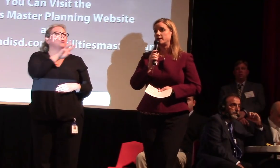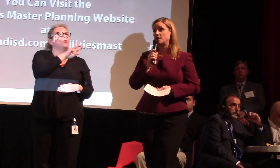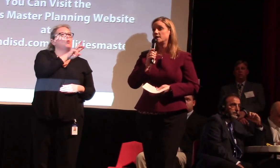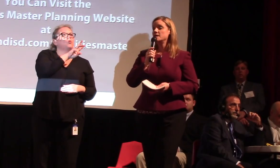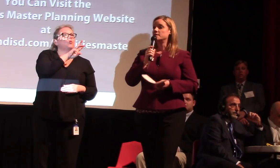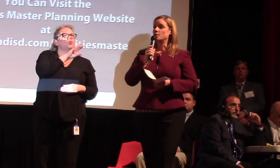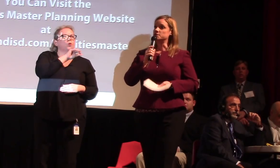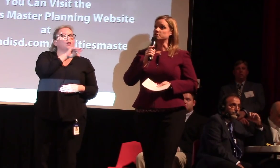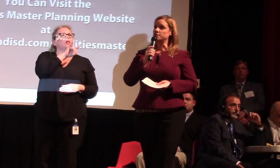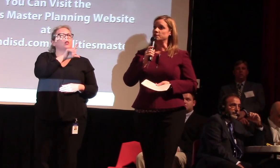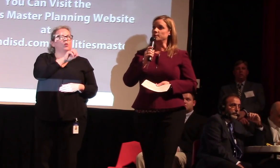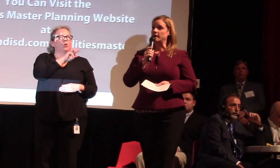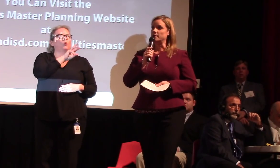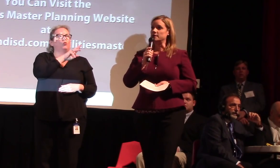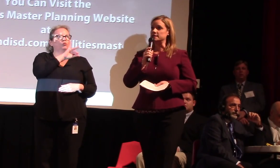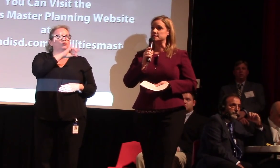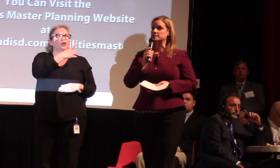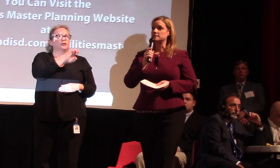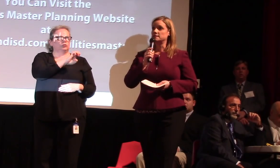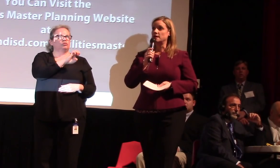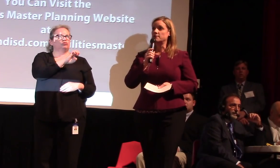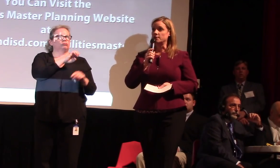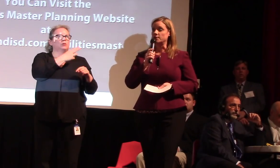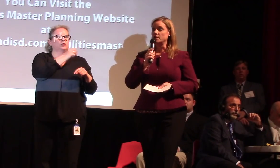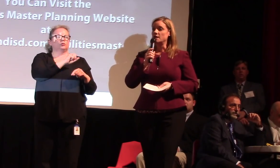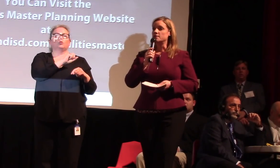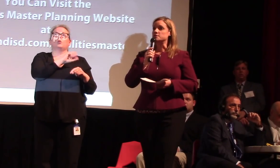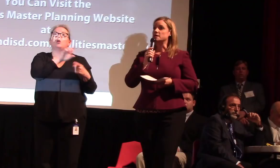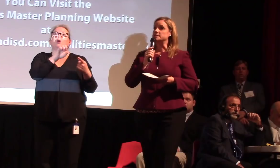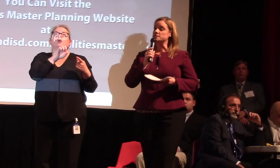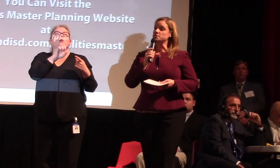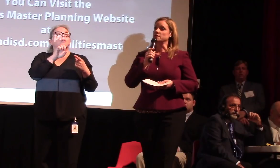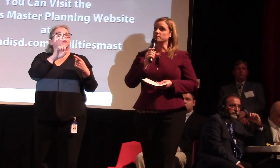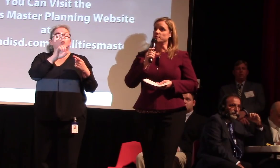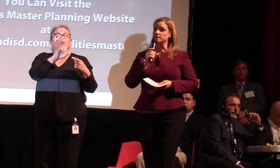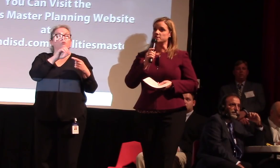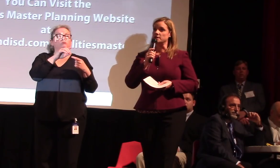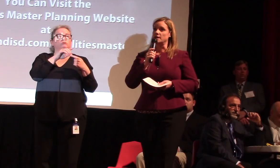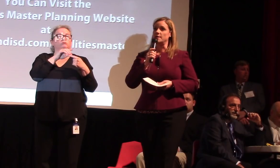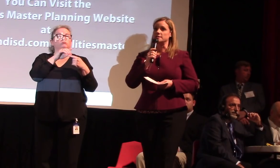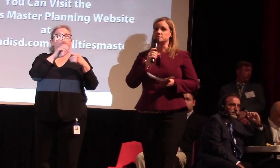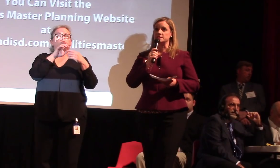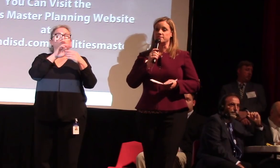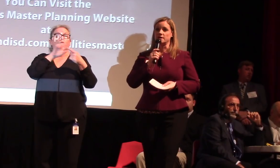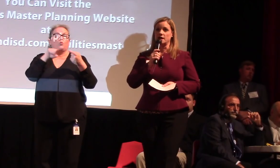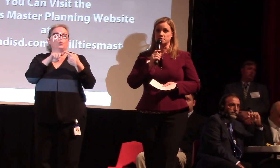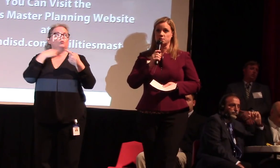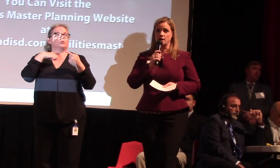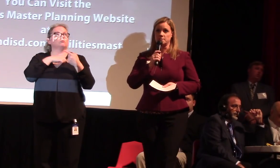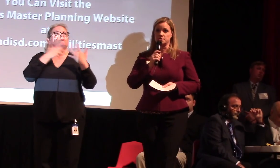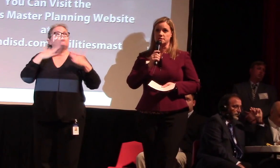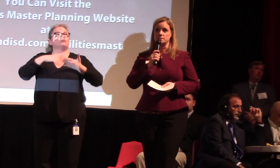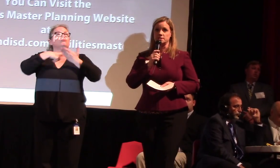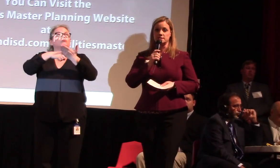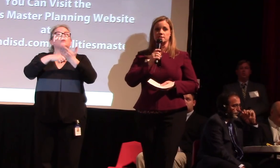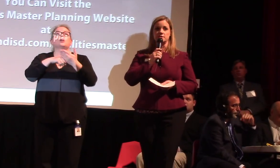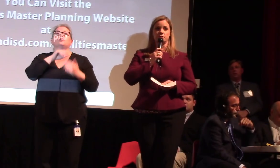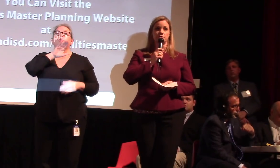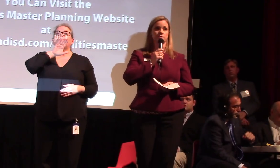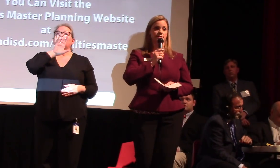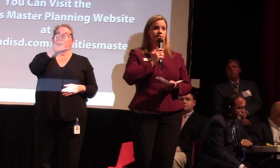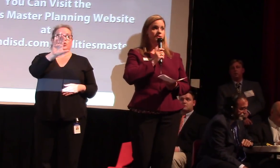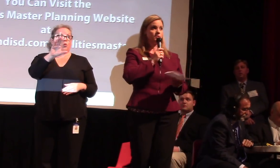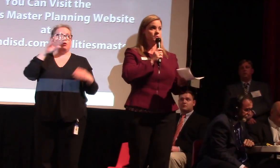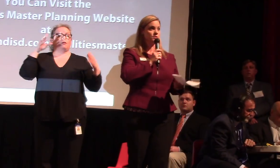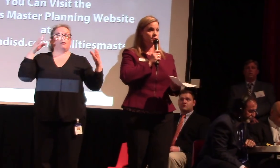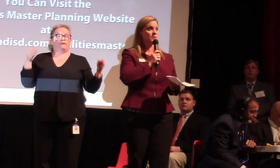bit further down that once your feeder pattern is covered there's additional information about specific high school options that we still need